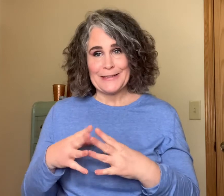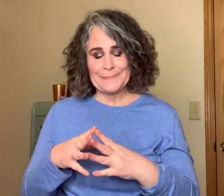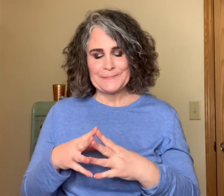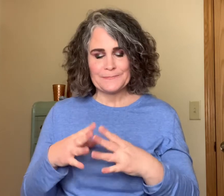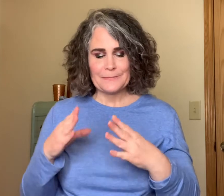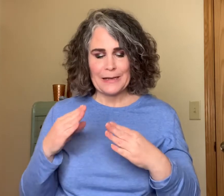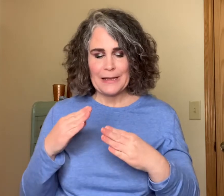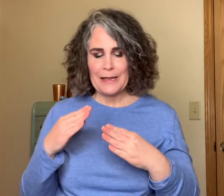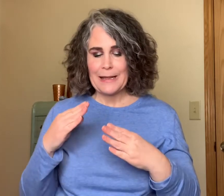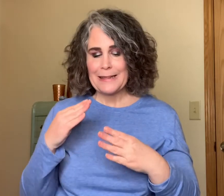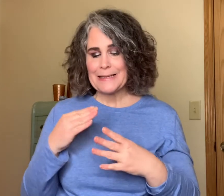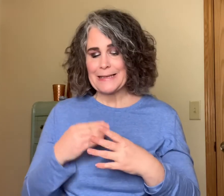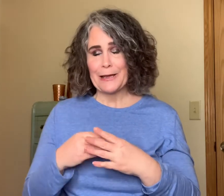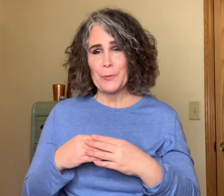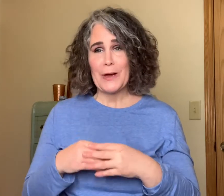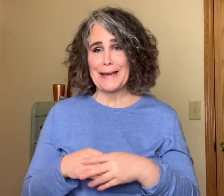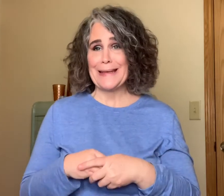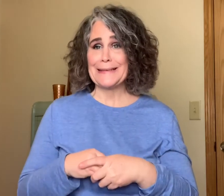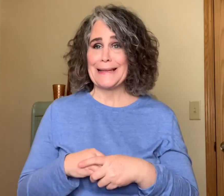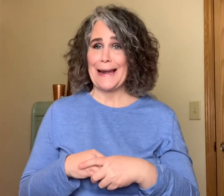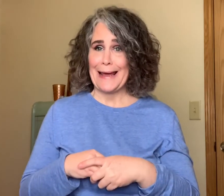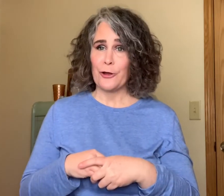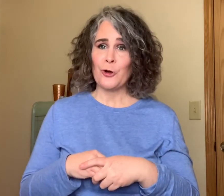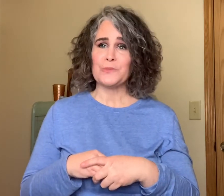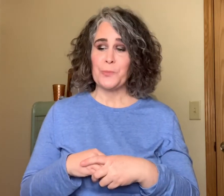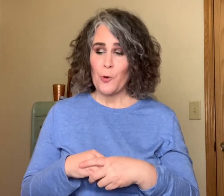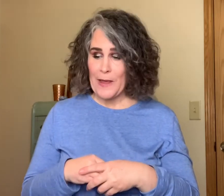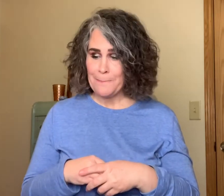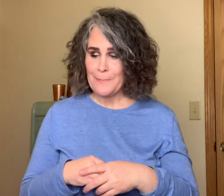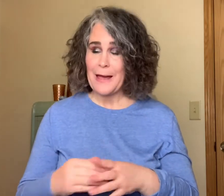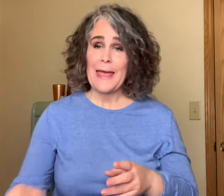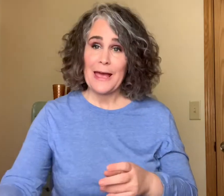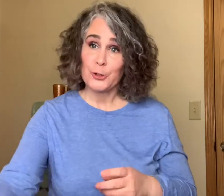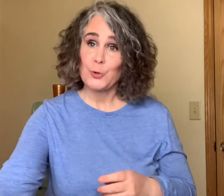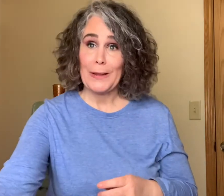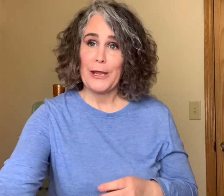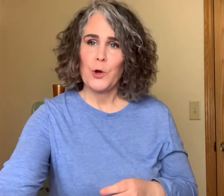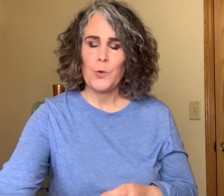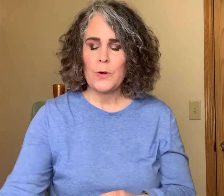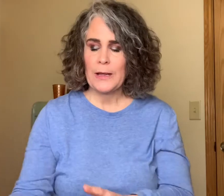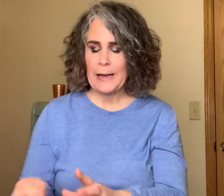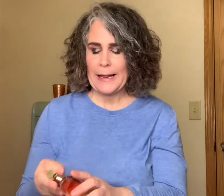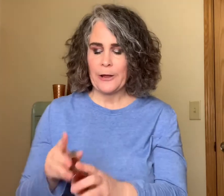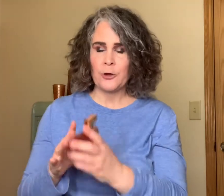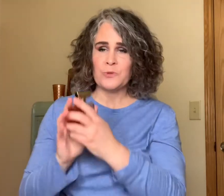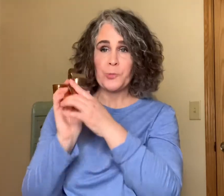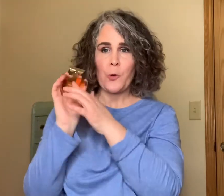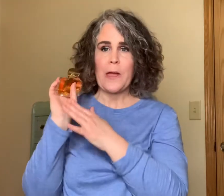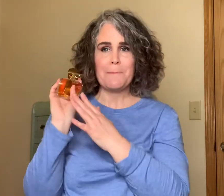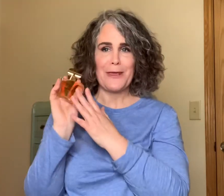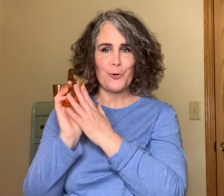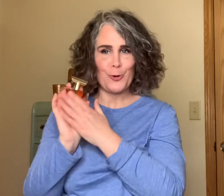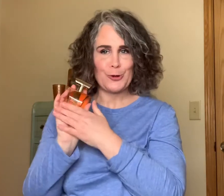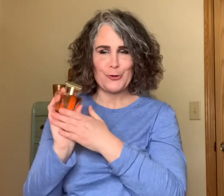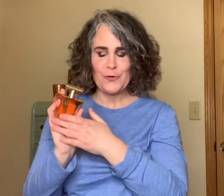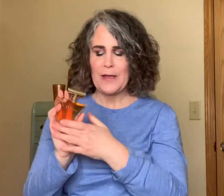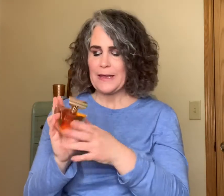the second one is Lancome's Poem I actually own Lancome's Poem in order to try it